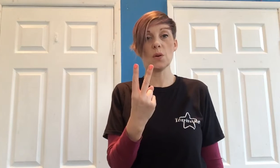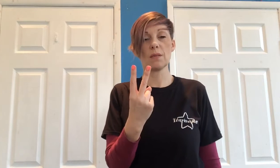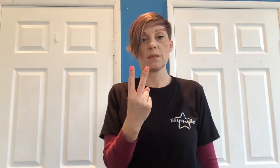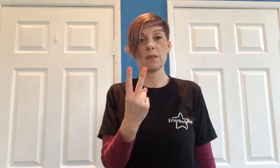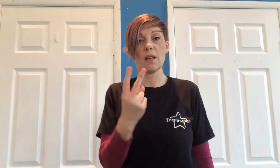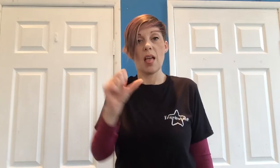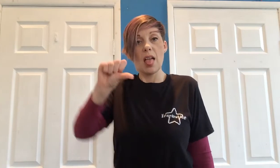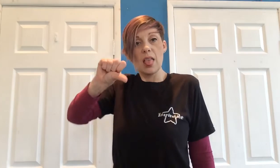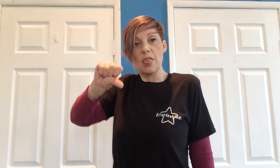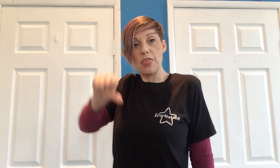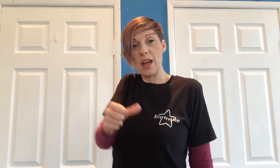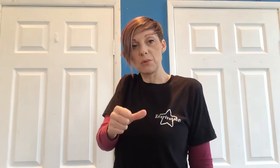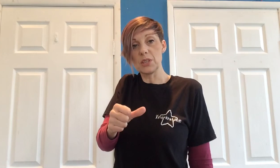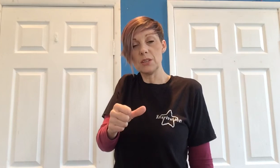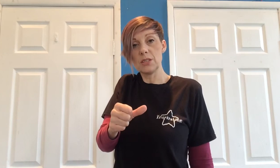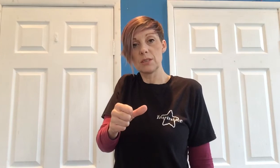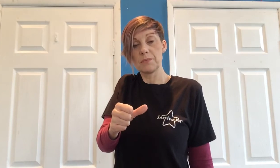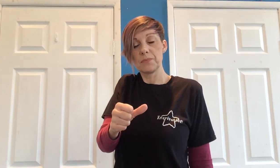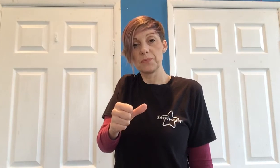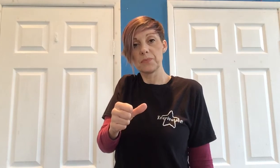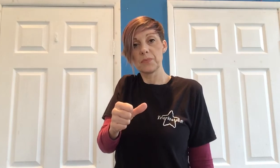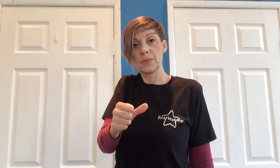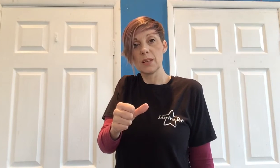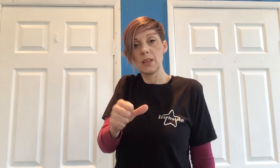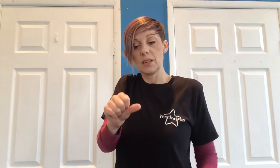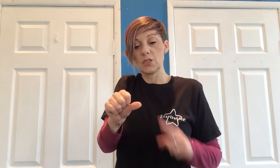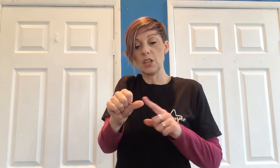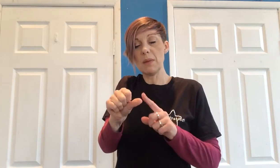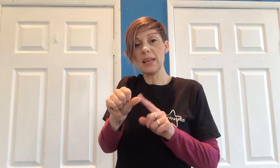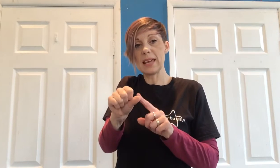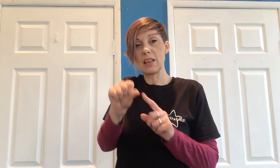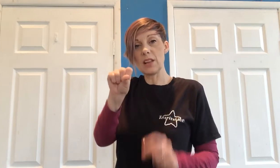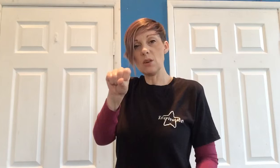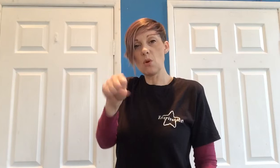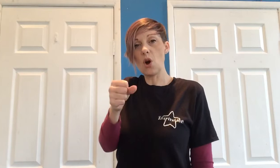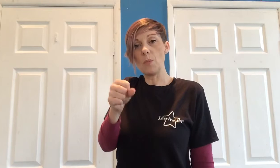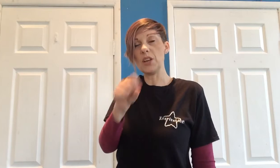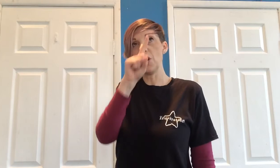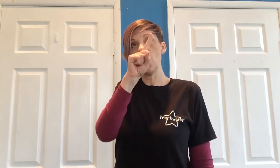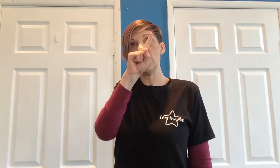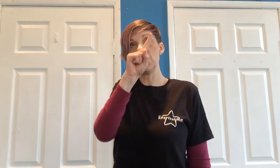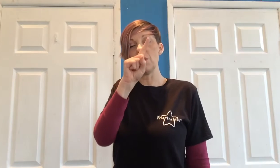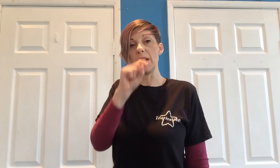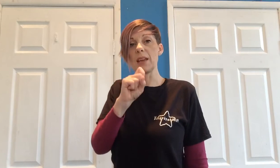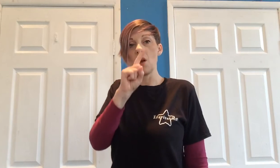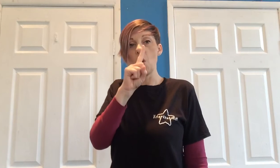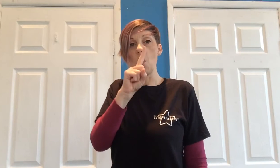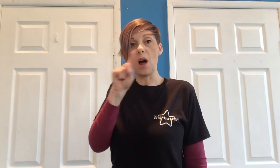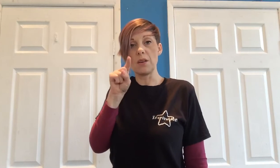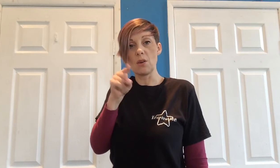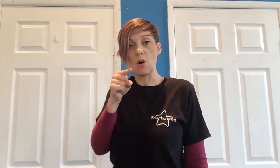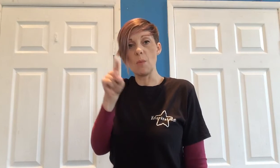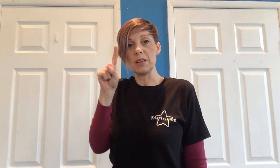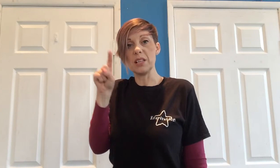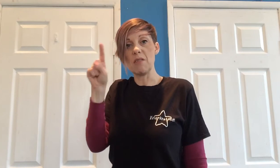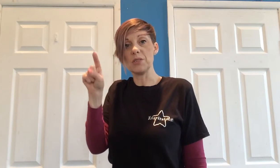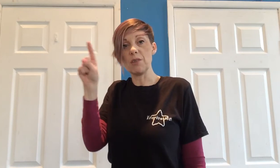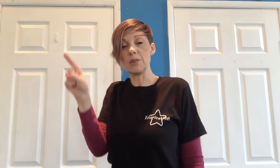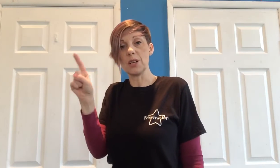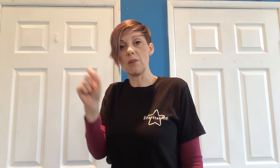,000. So you're making the little comma. You know you do like one comma zero, zero, zero.